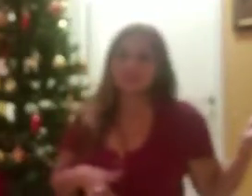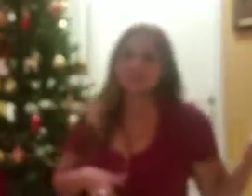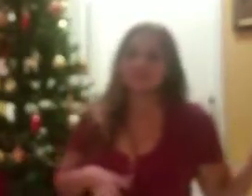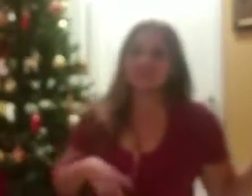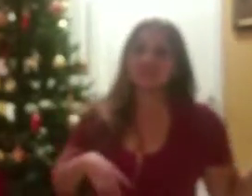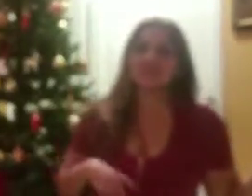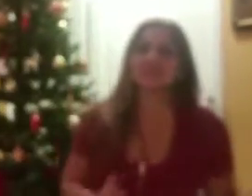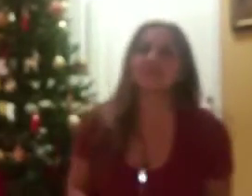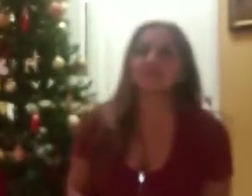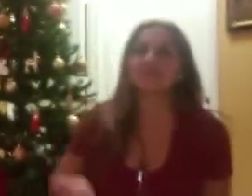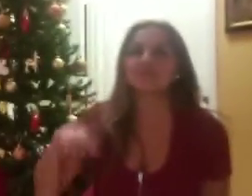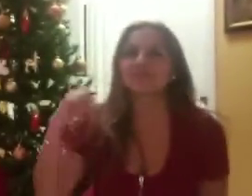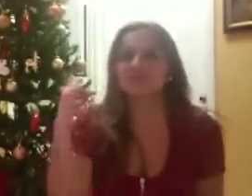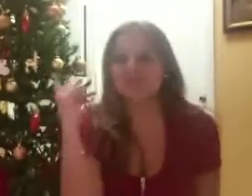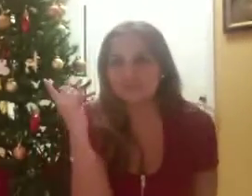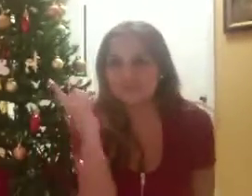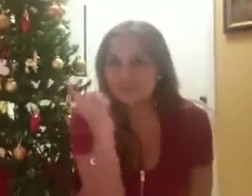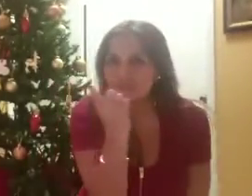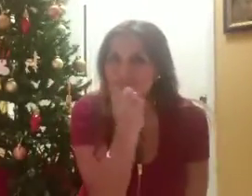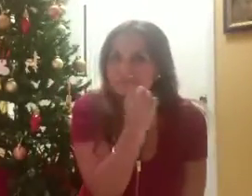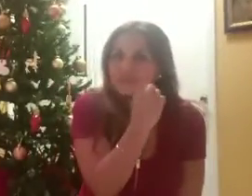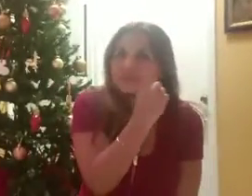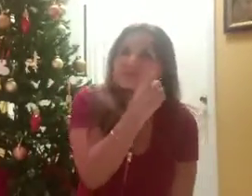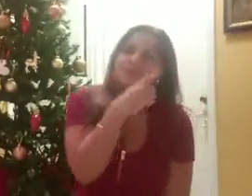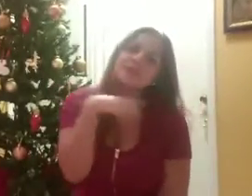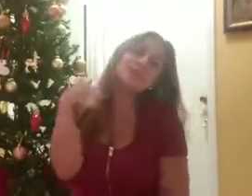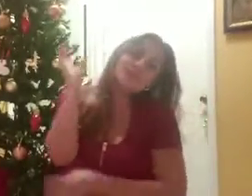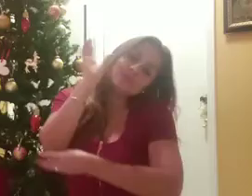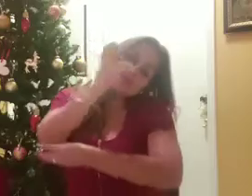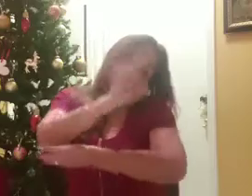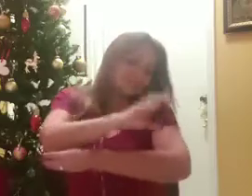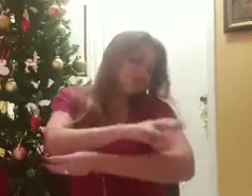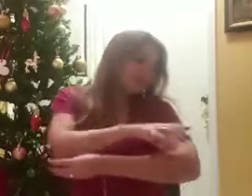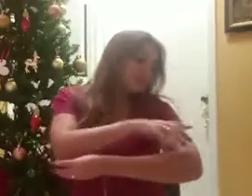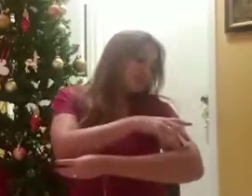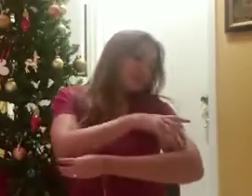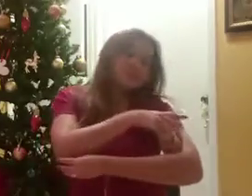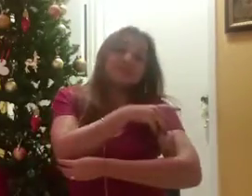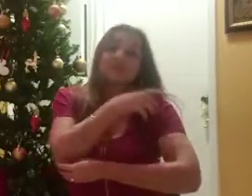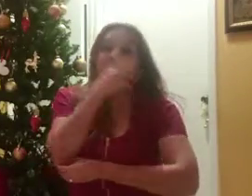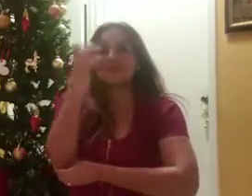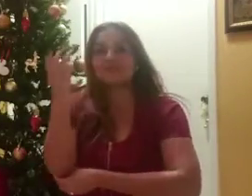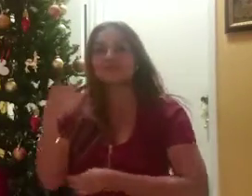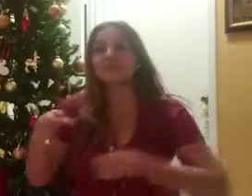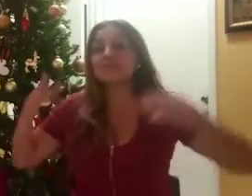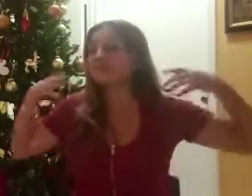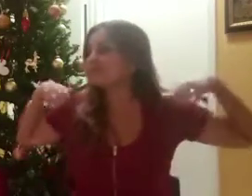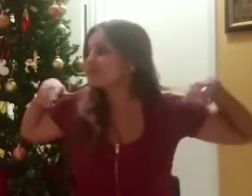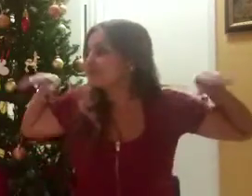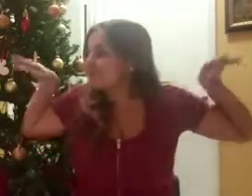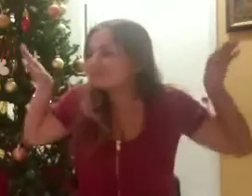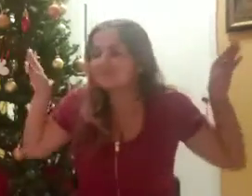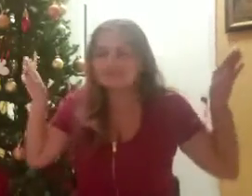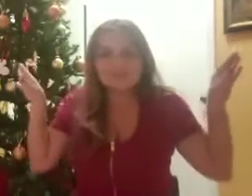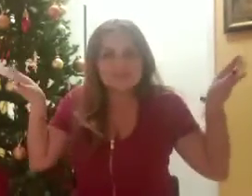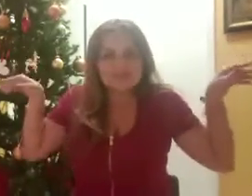The first Noel, the angel